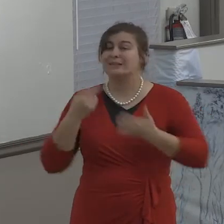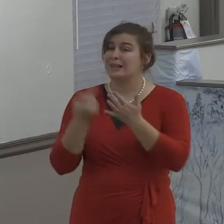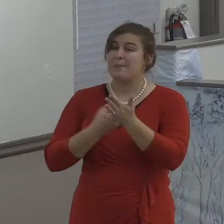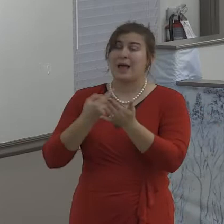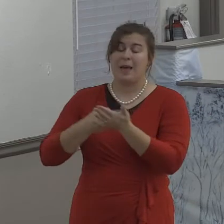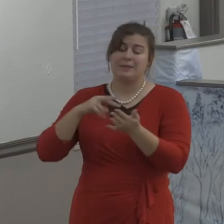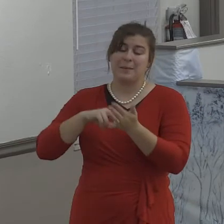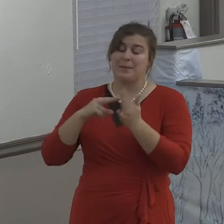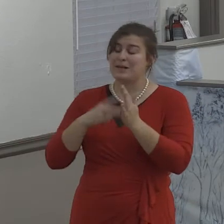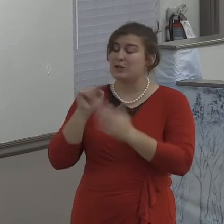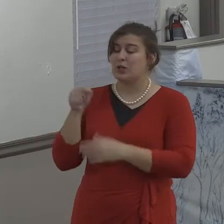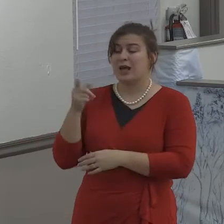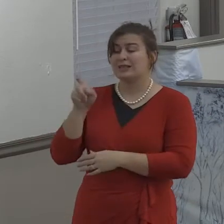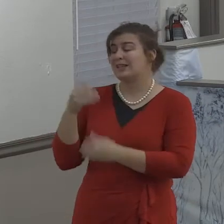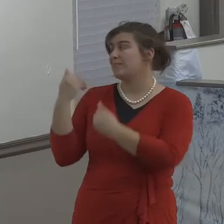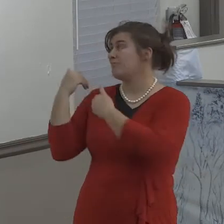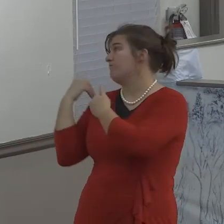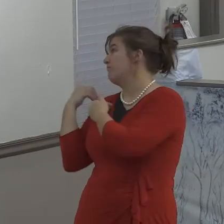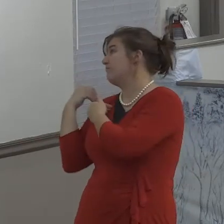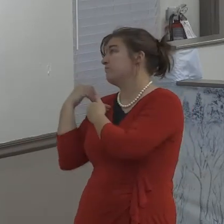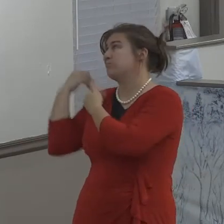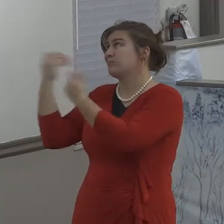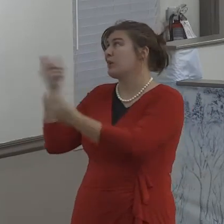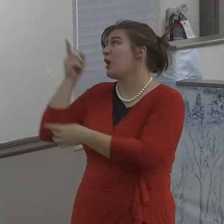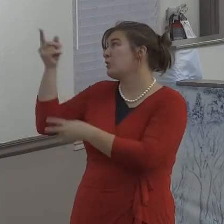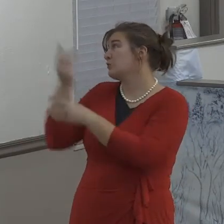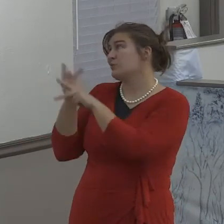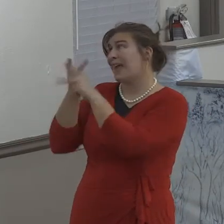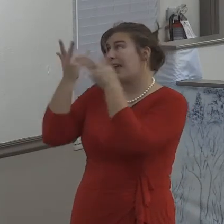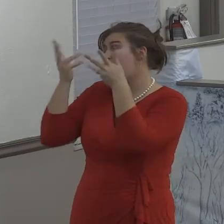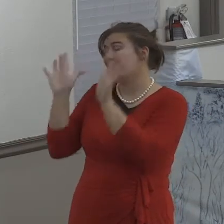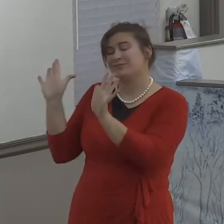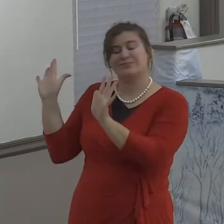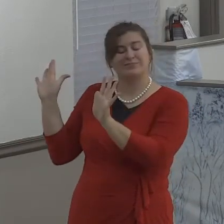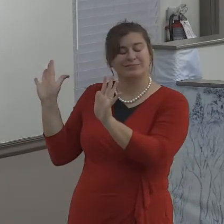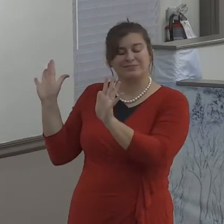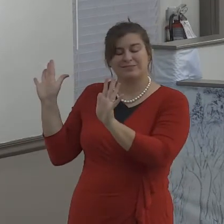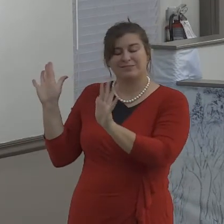And it might very well be that it's going to take a lot of work.